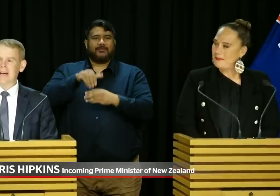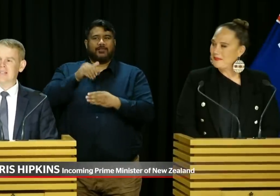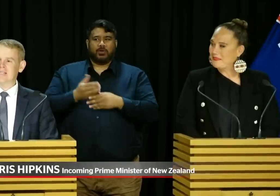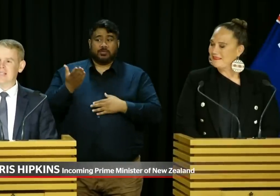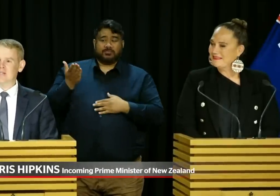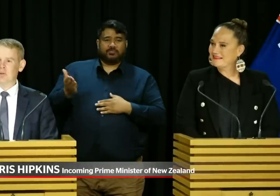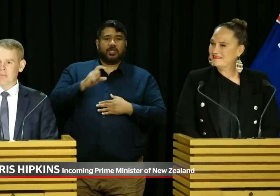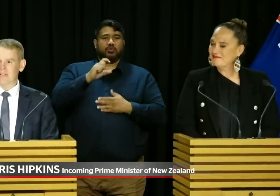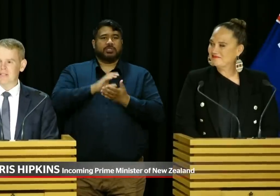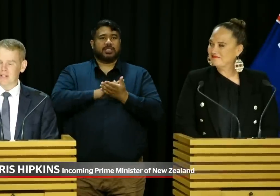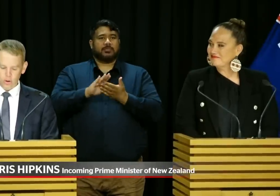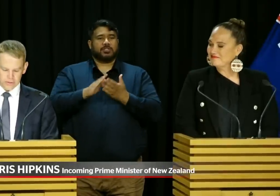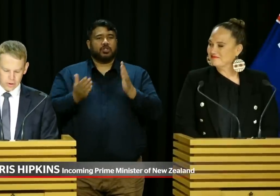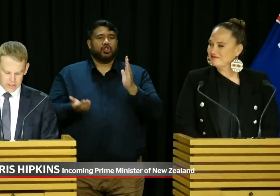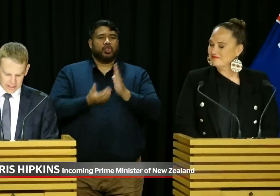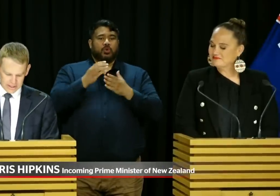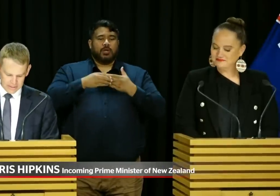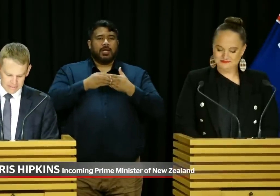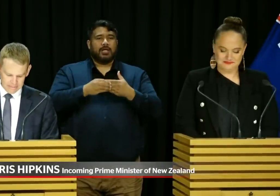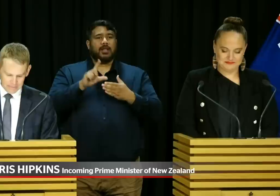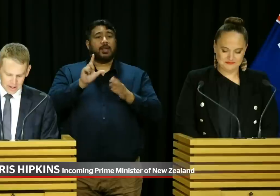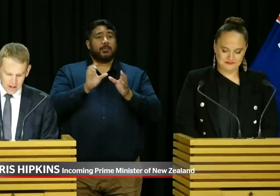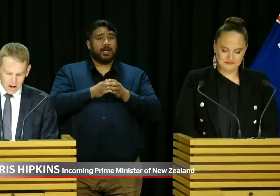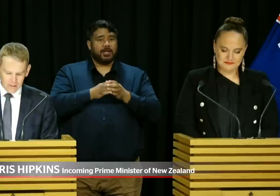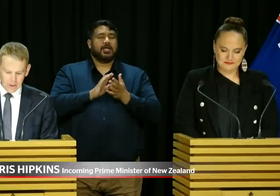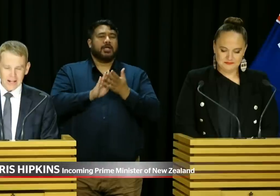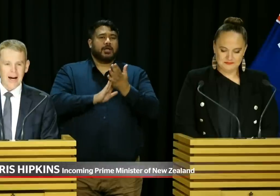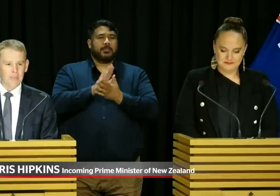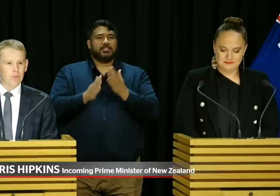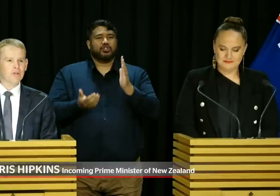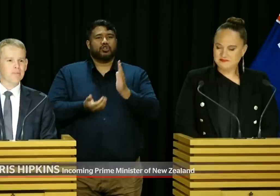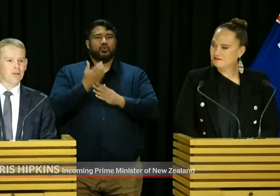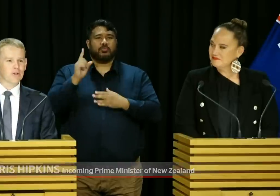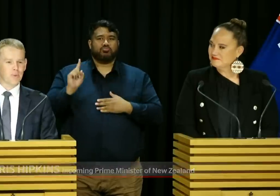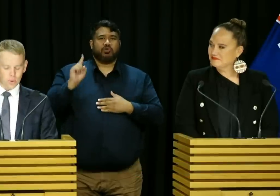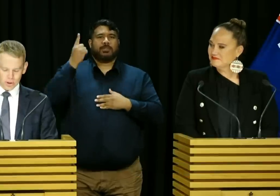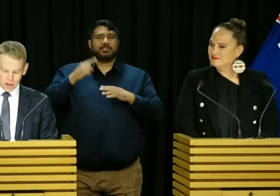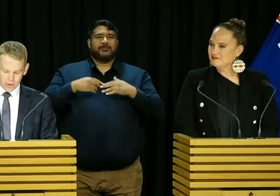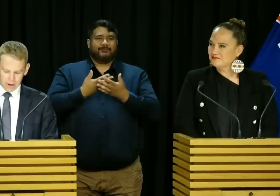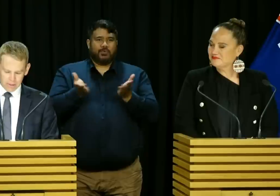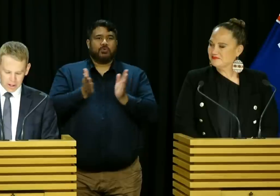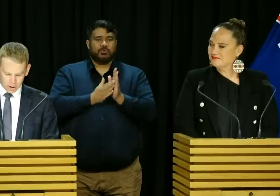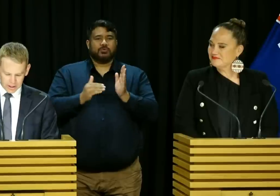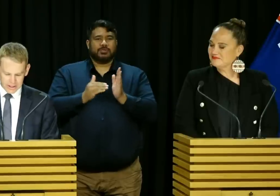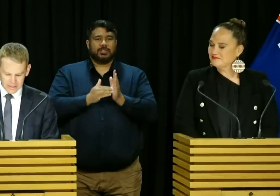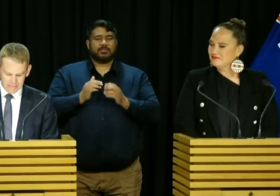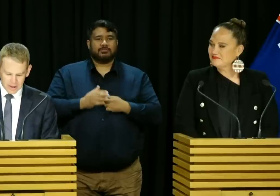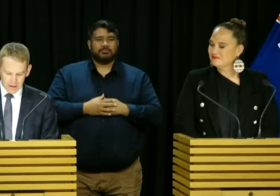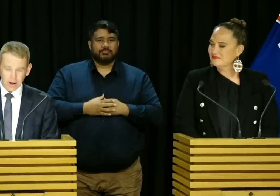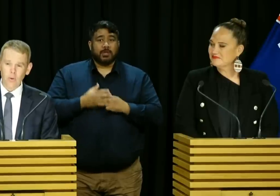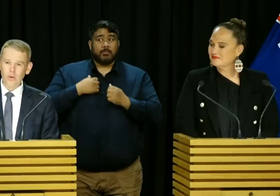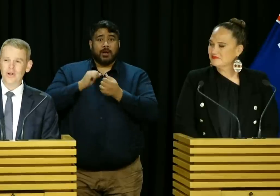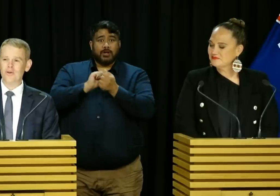and as the next Prime Minister of New Zealand. I've been humbled by the support shown by my colleagues,